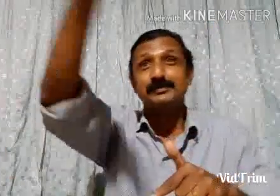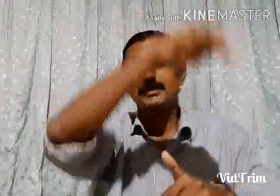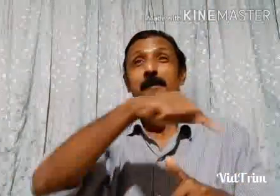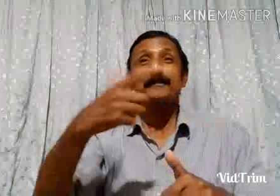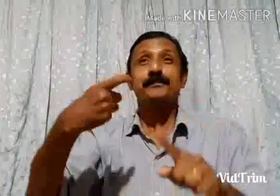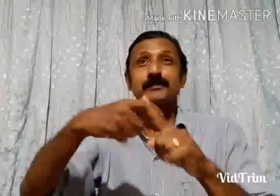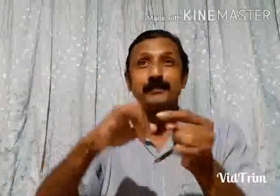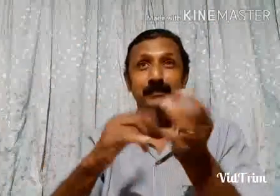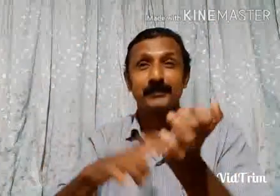I was